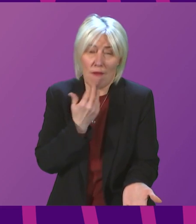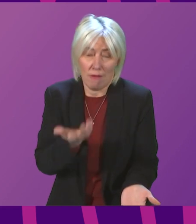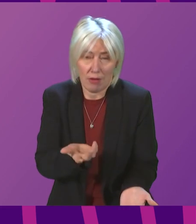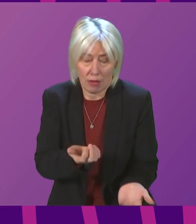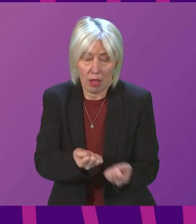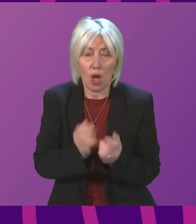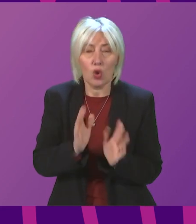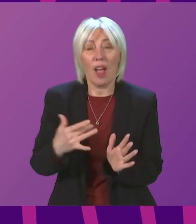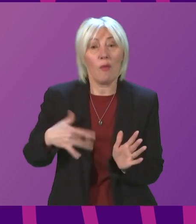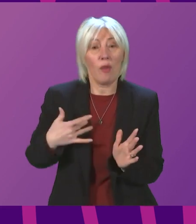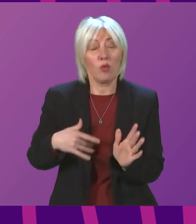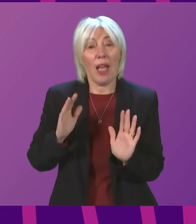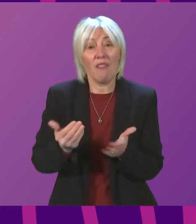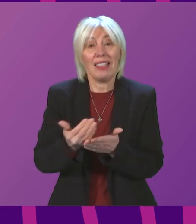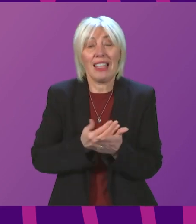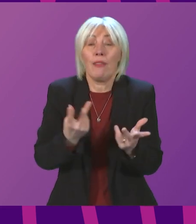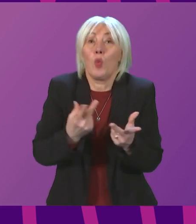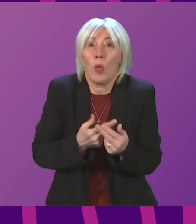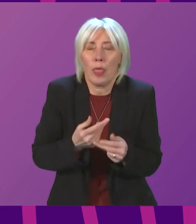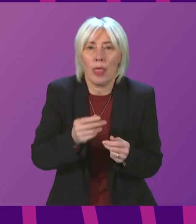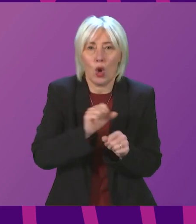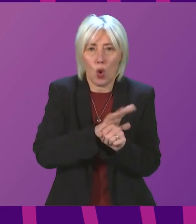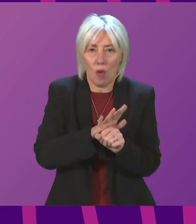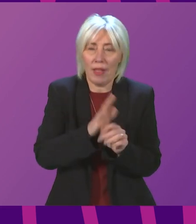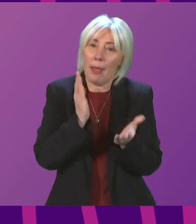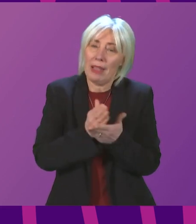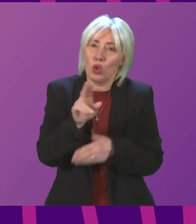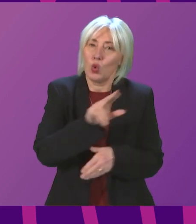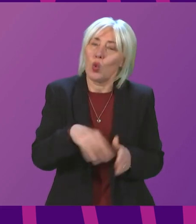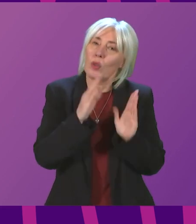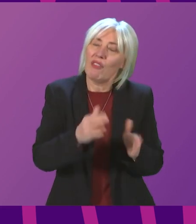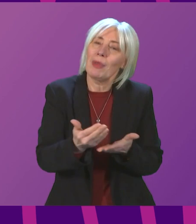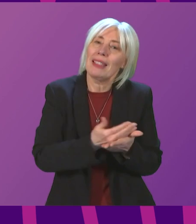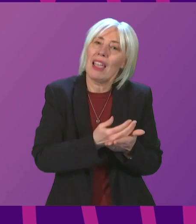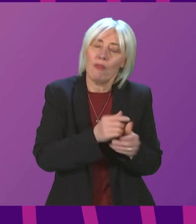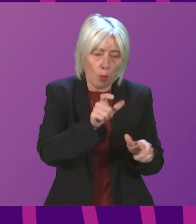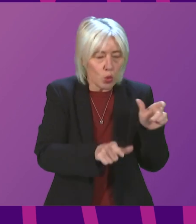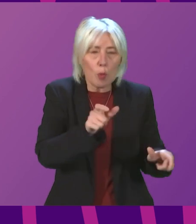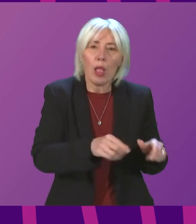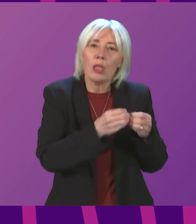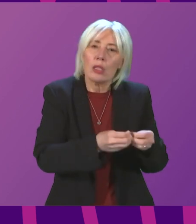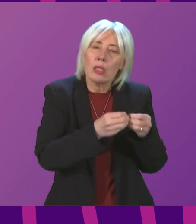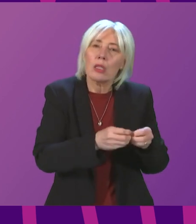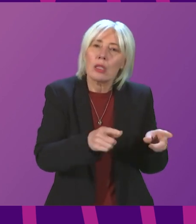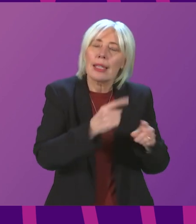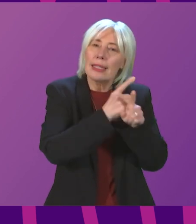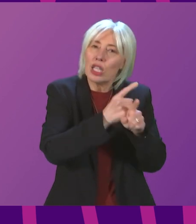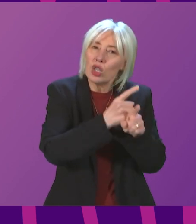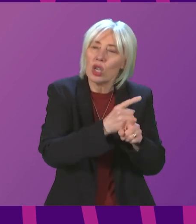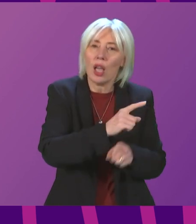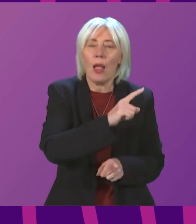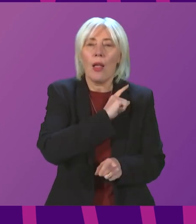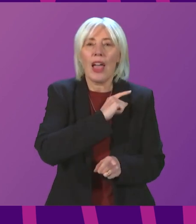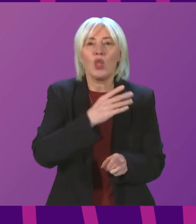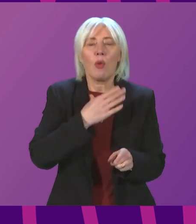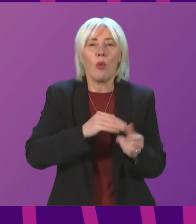are to live safely with COVID, we need to make our schools safe for pupils and teachers. That's why Labour have repeatedly called for HEPA filters